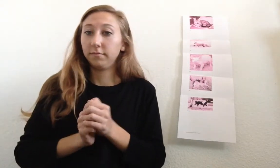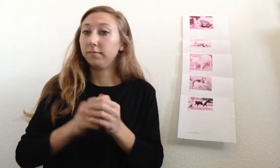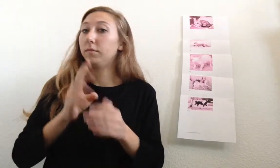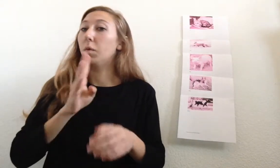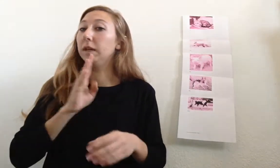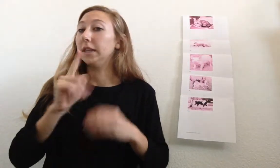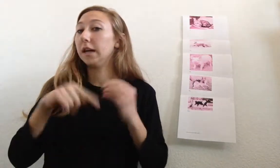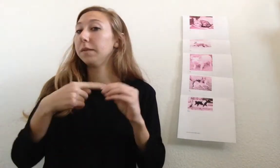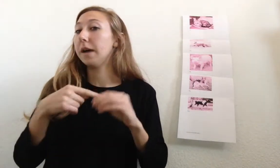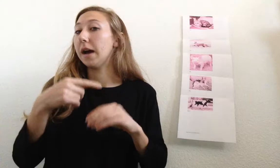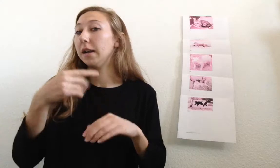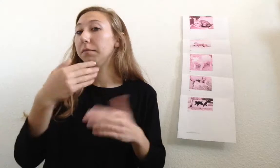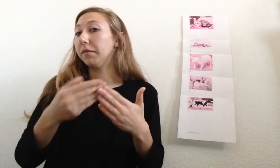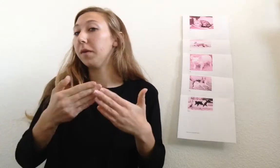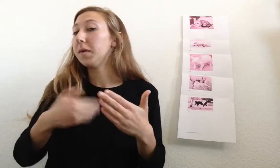We talked about it before.